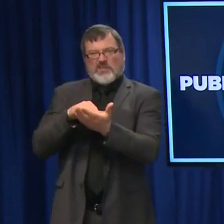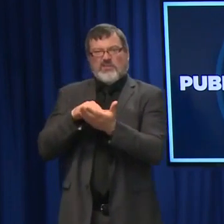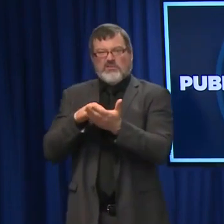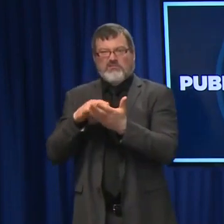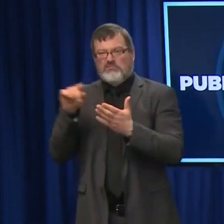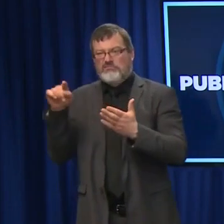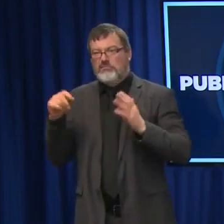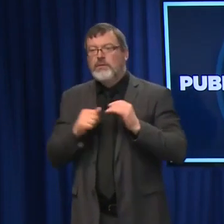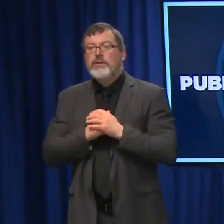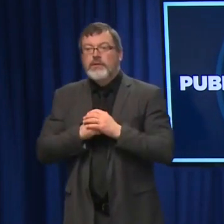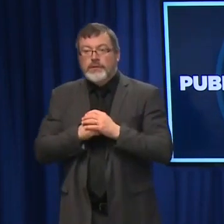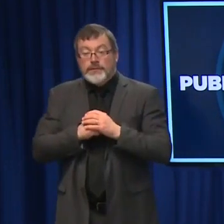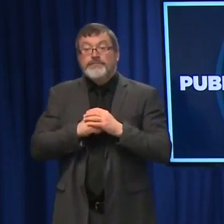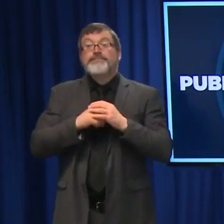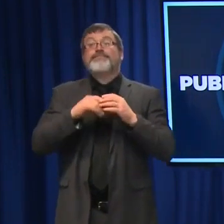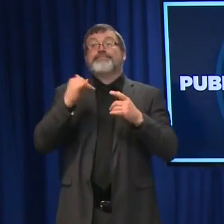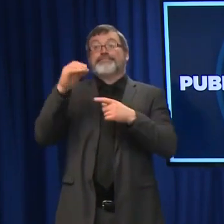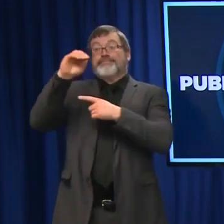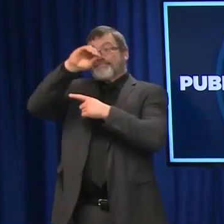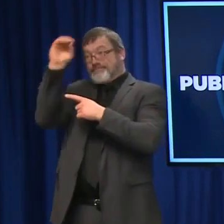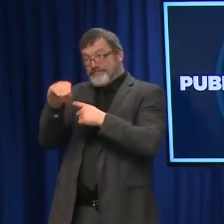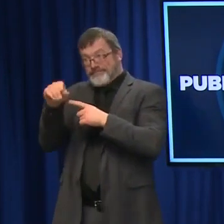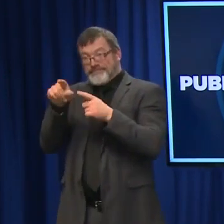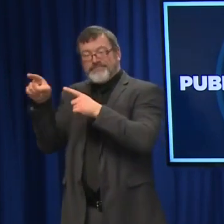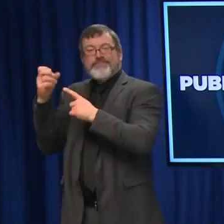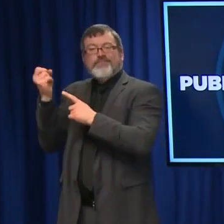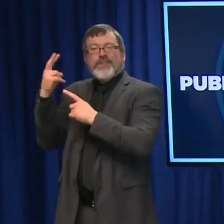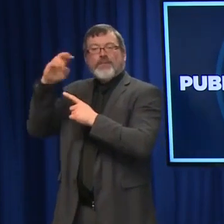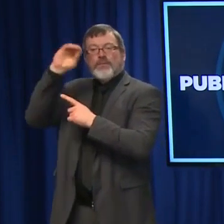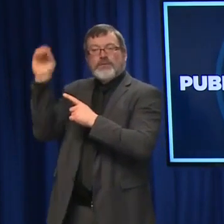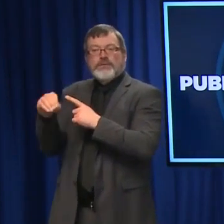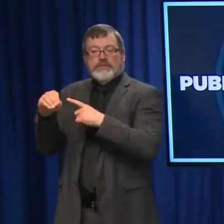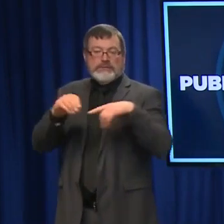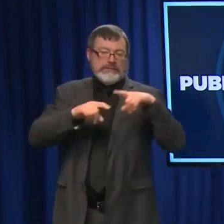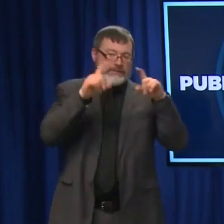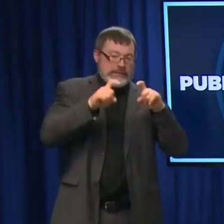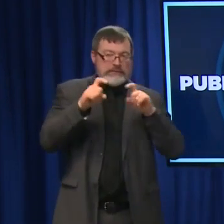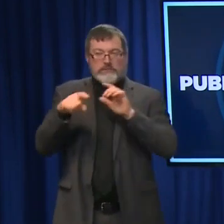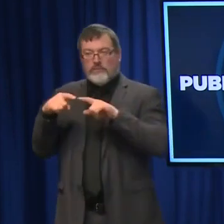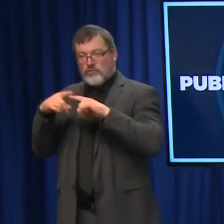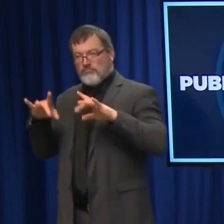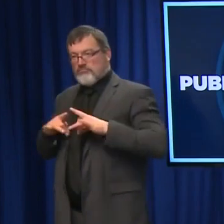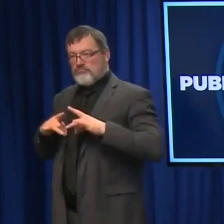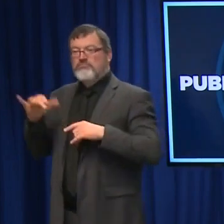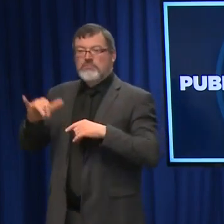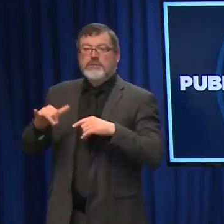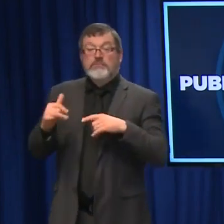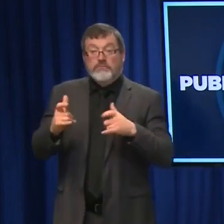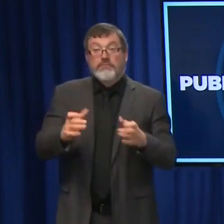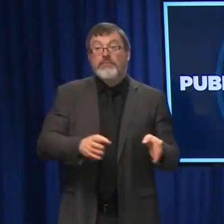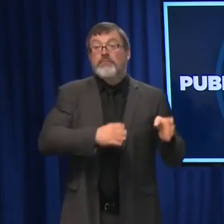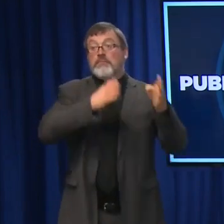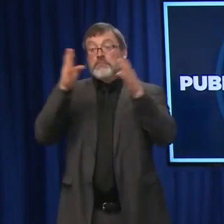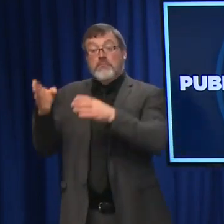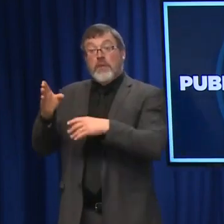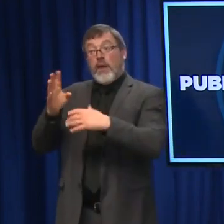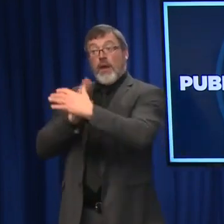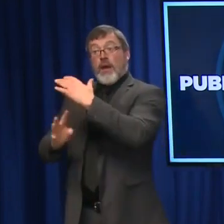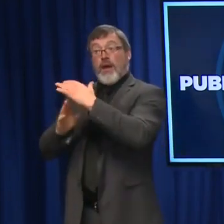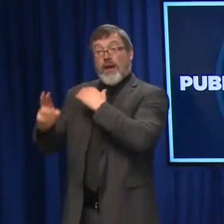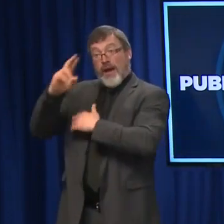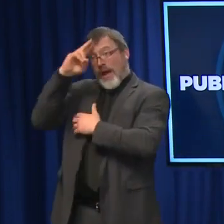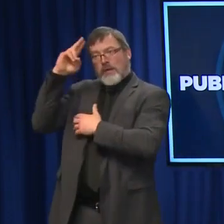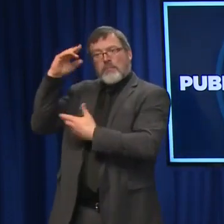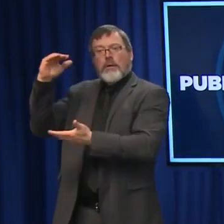And as the governor showed in the graph just a minute ago, hospitalizations have decreased, but there continue to be about